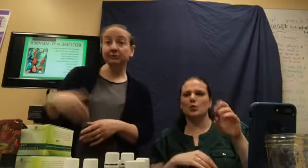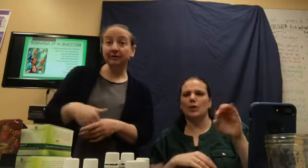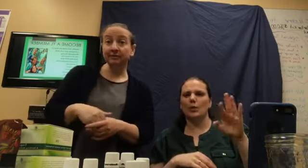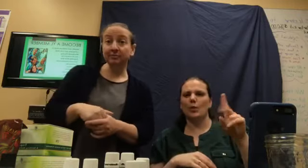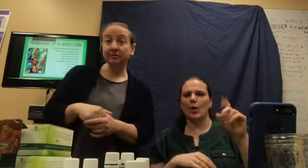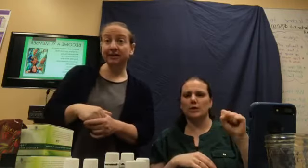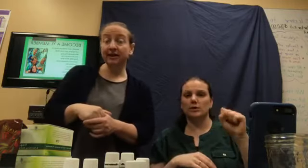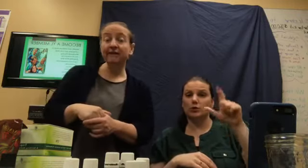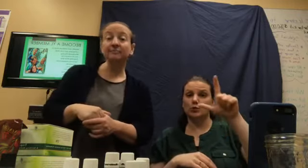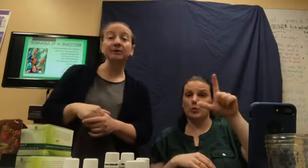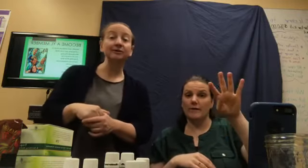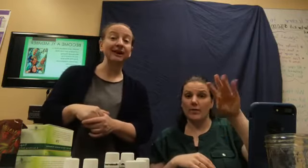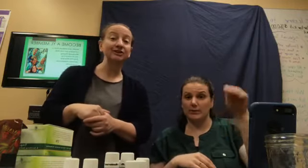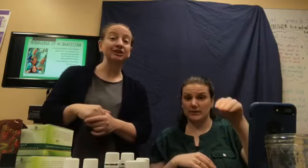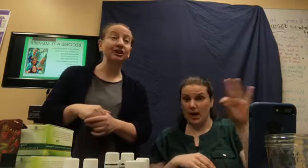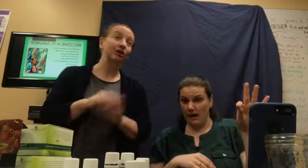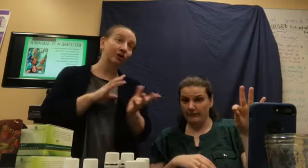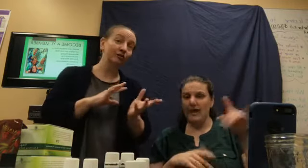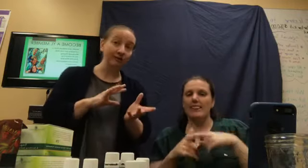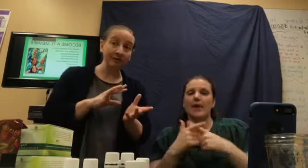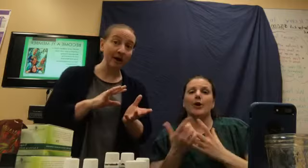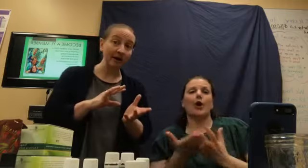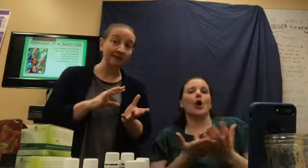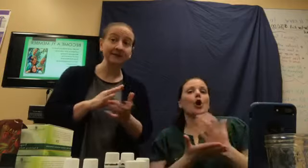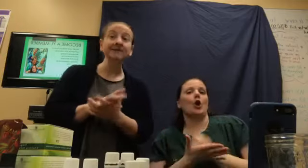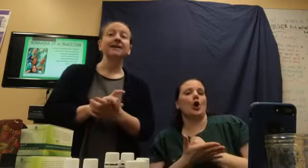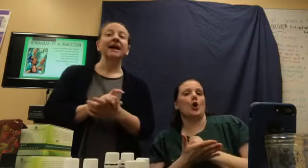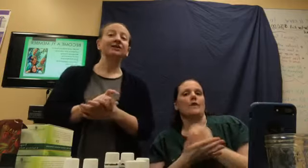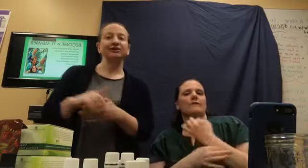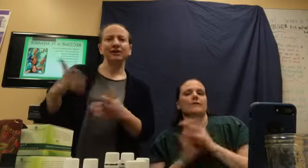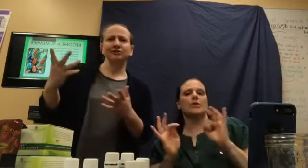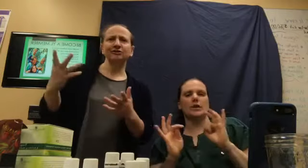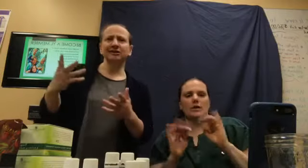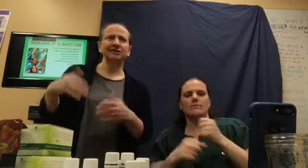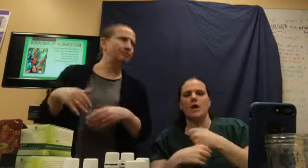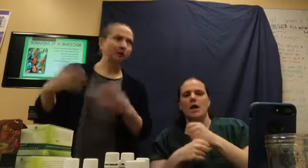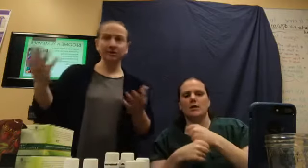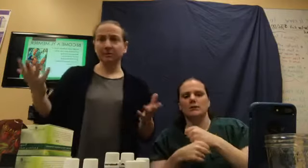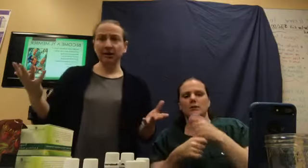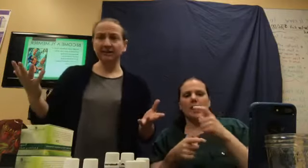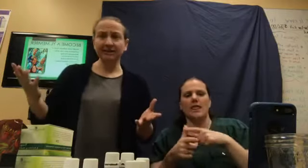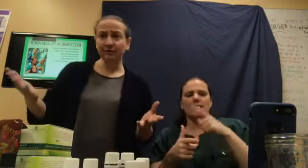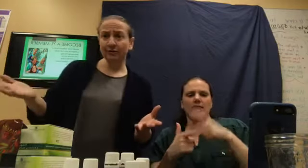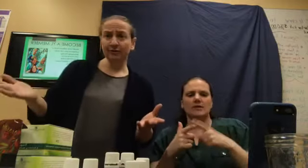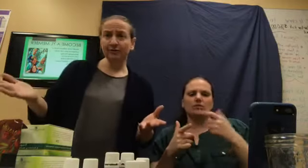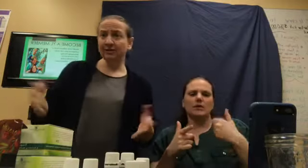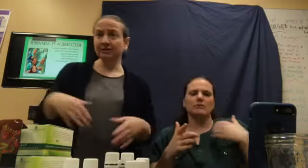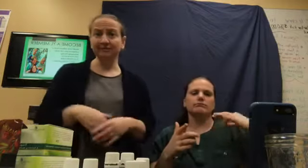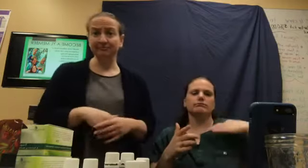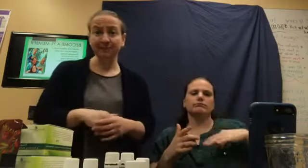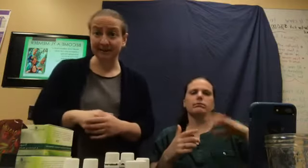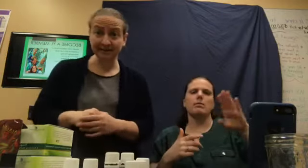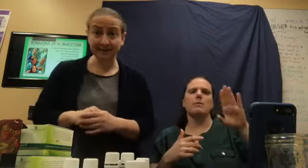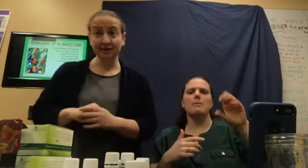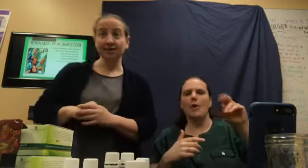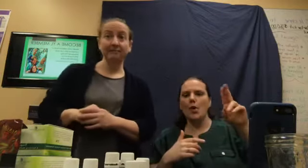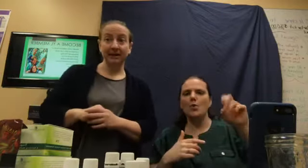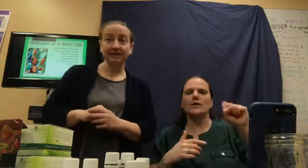24% off, but you can actually earn free products. And you can also get just bonus products in your order just because they're amazing.